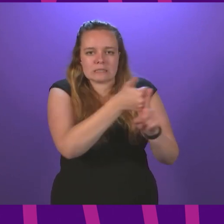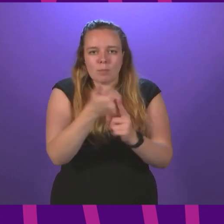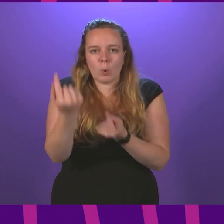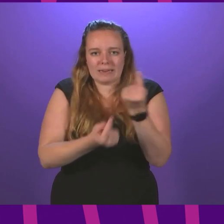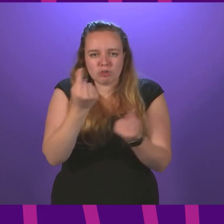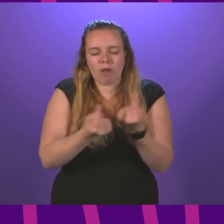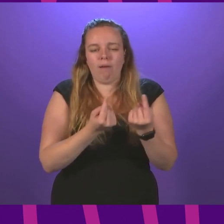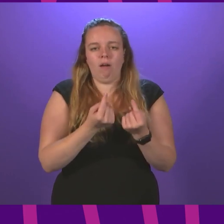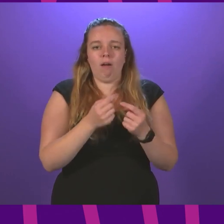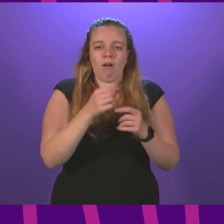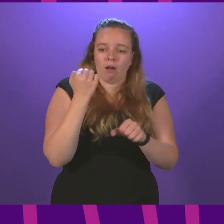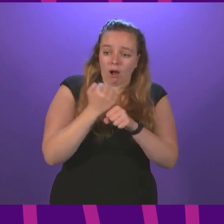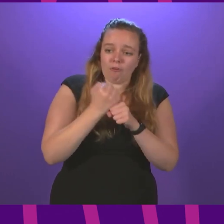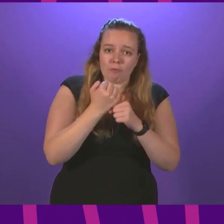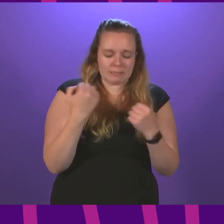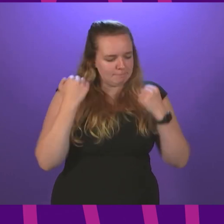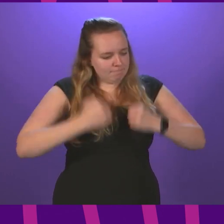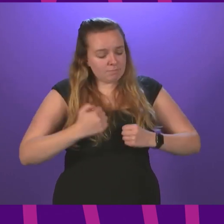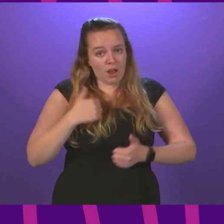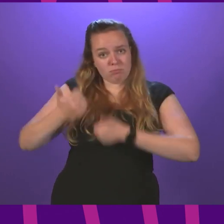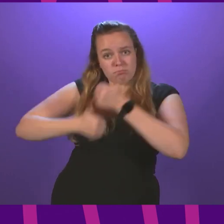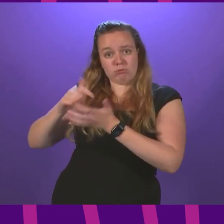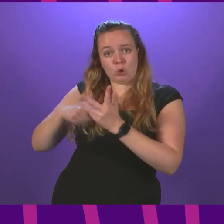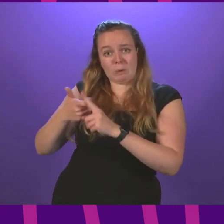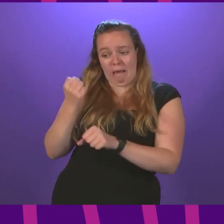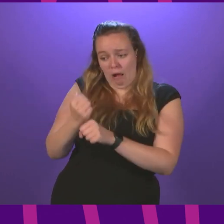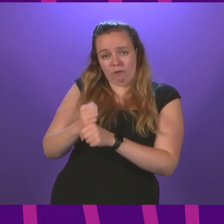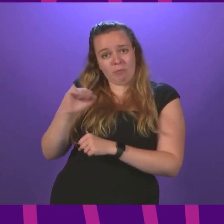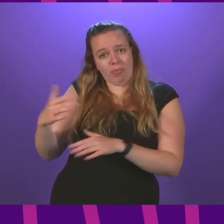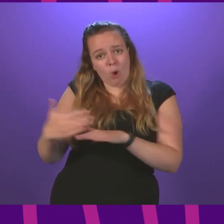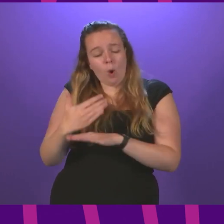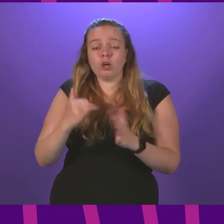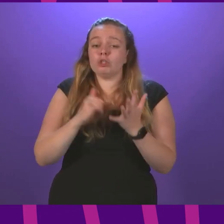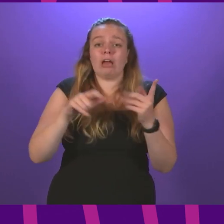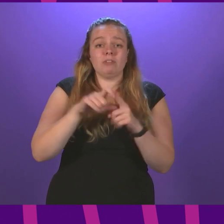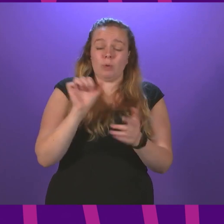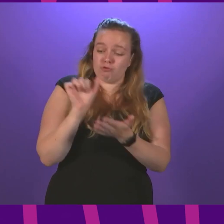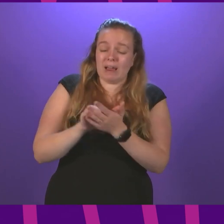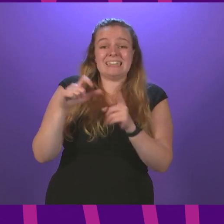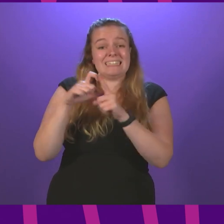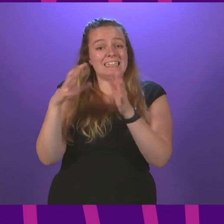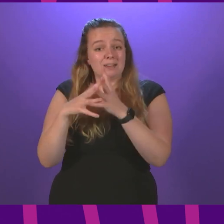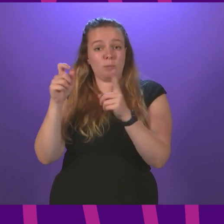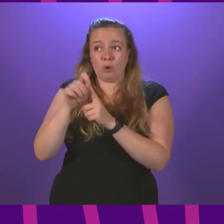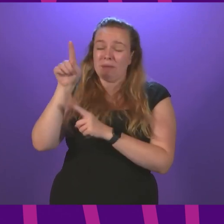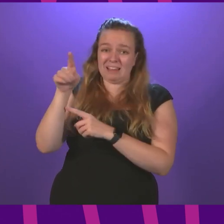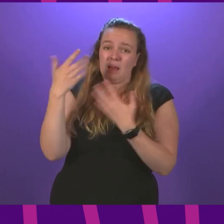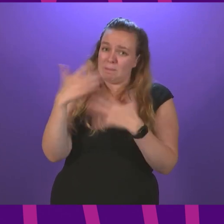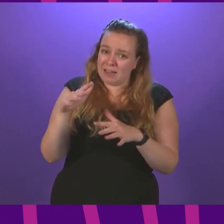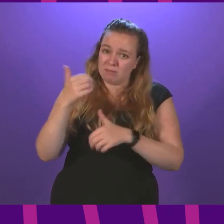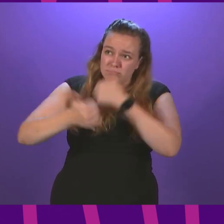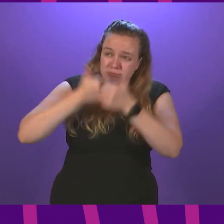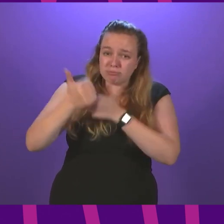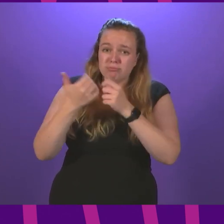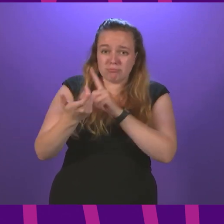Government stepped up too, and I commend the UK government for what they did. Sharon Dowie is right, the DWP, did a lot of good.